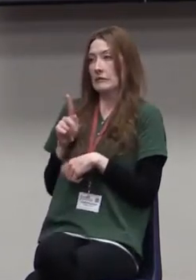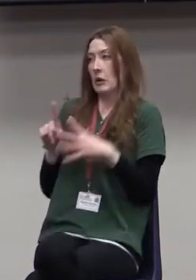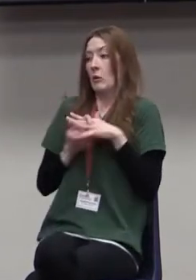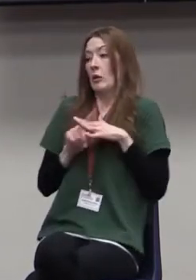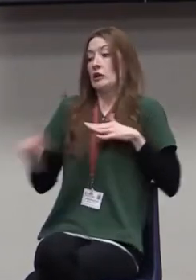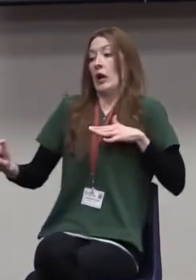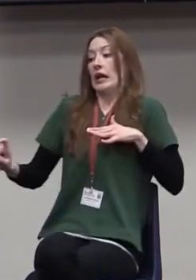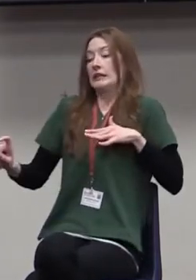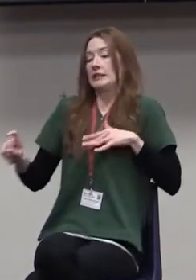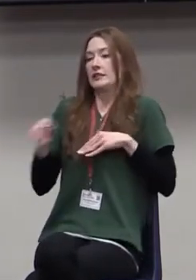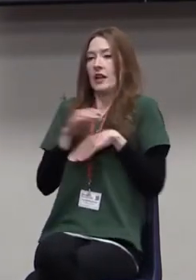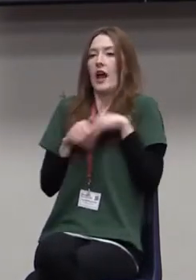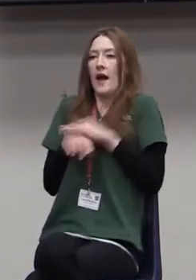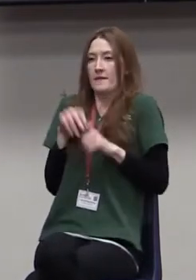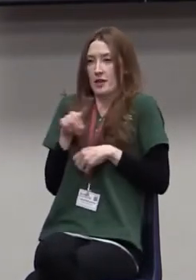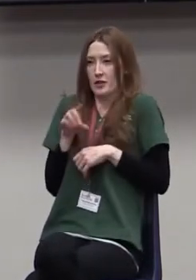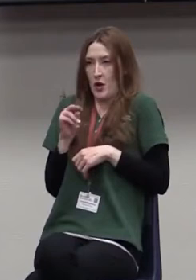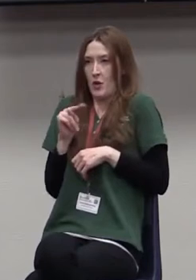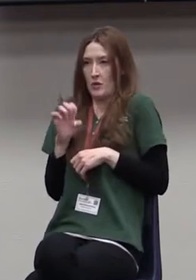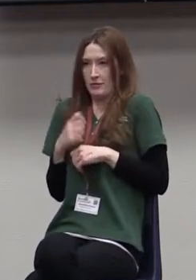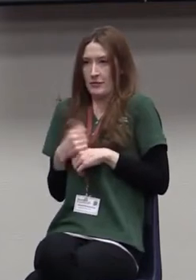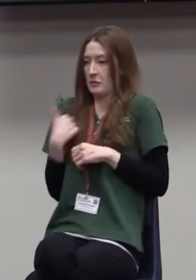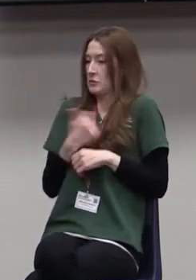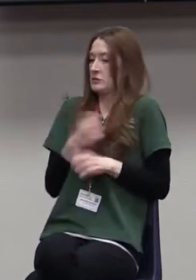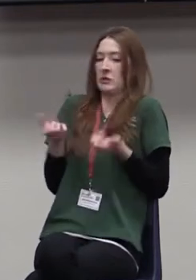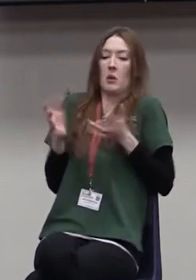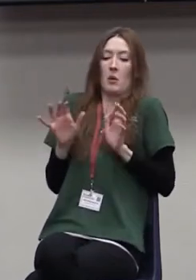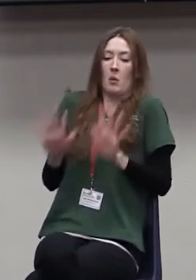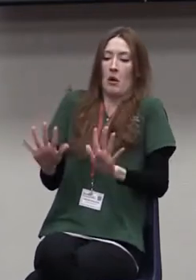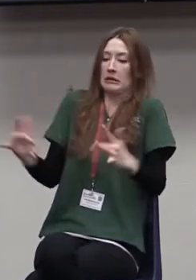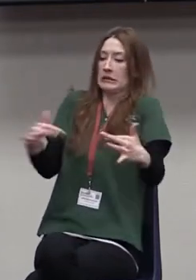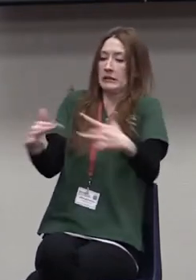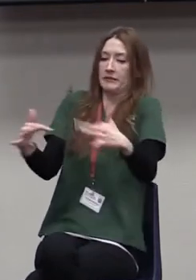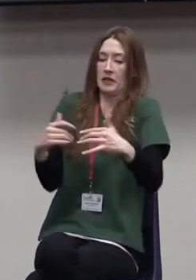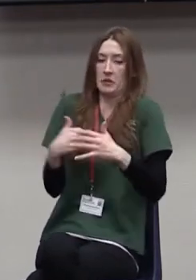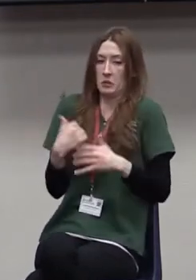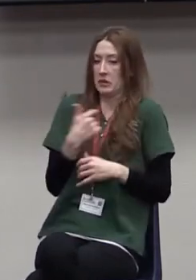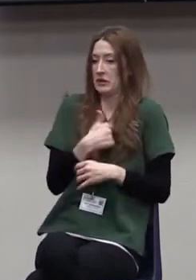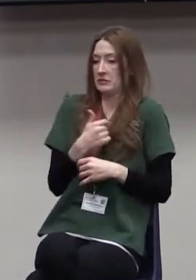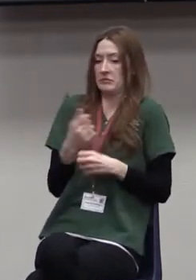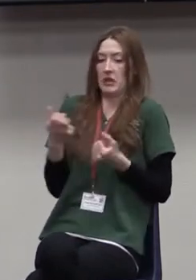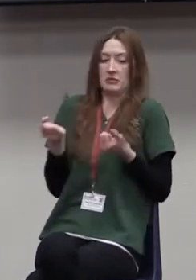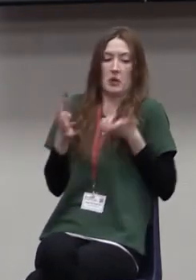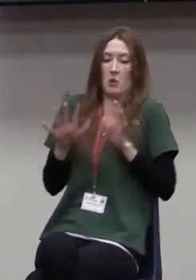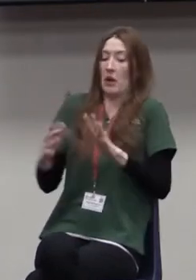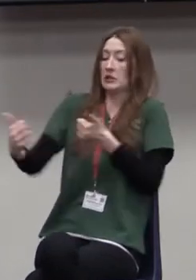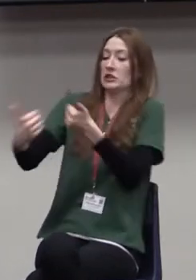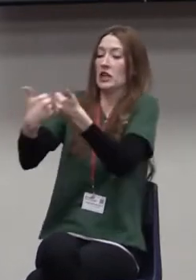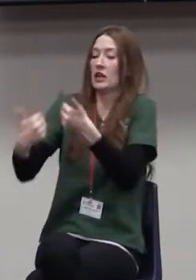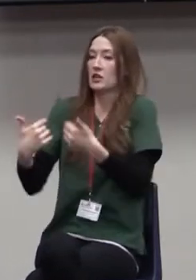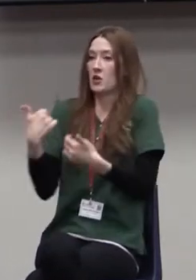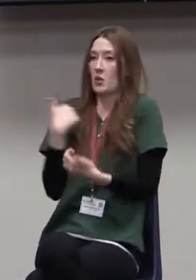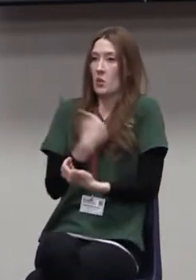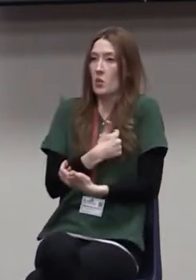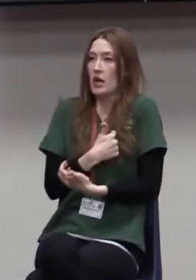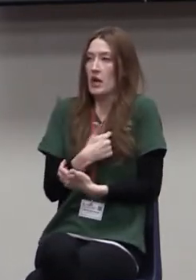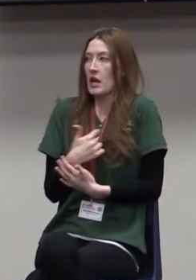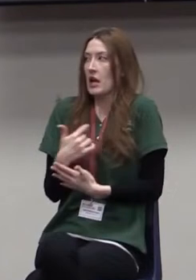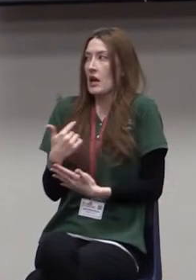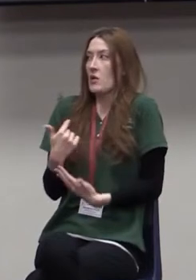don't want to deal with the controversy. We don't want the confrontation. We don't want to upset people. And we have become consumed